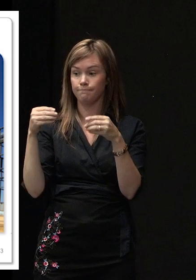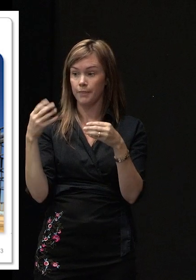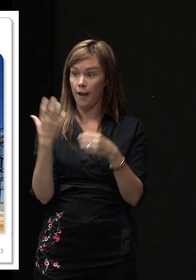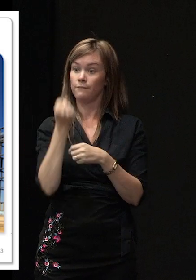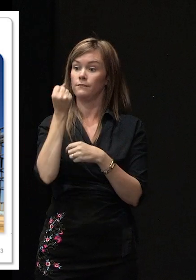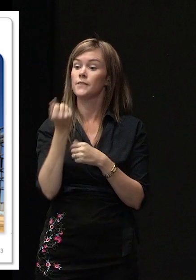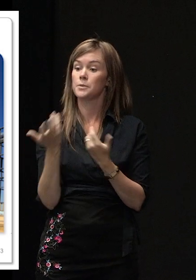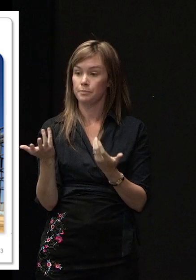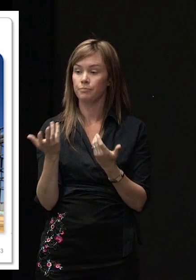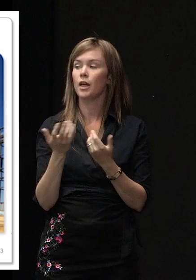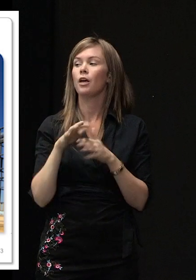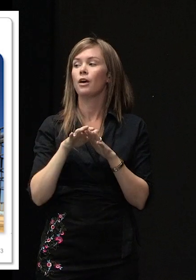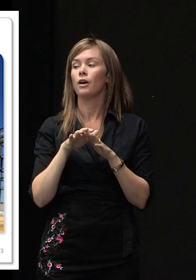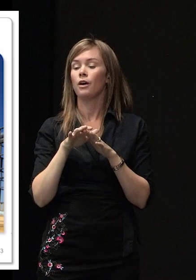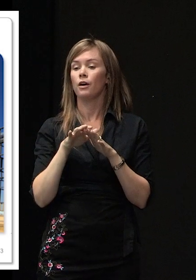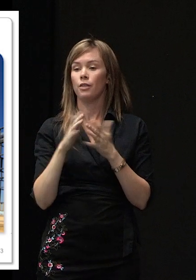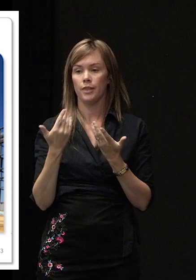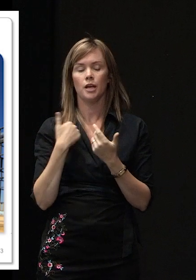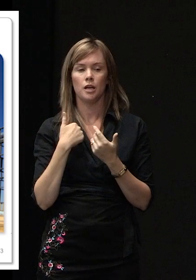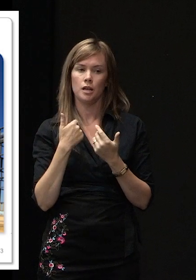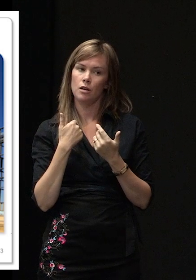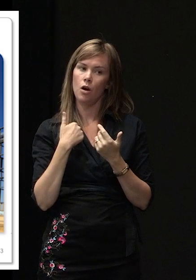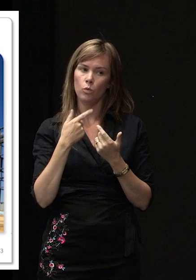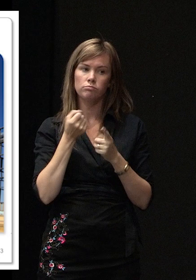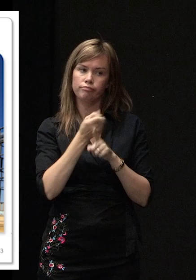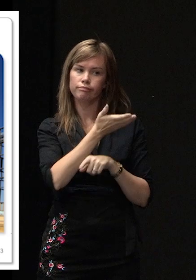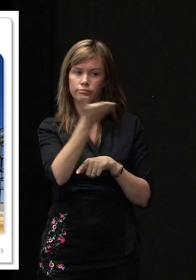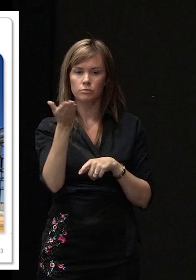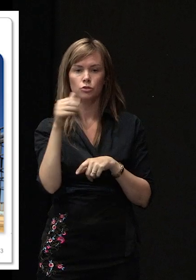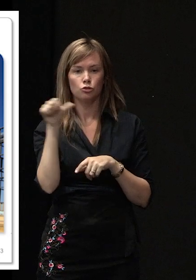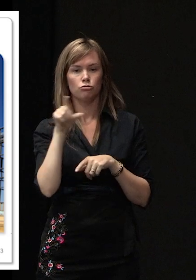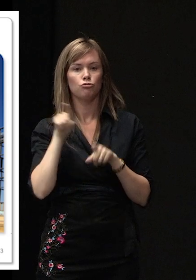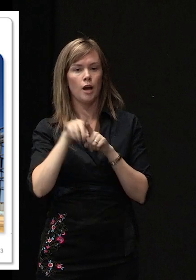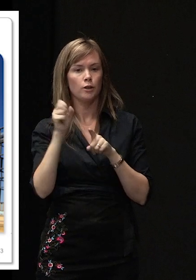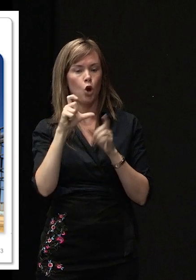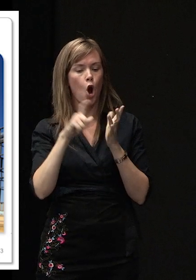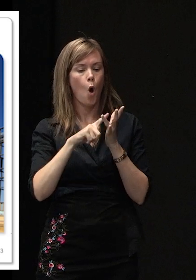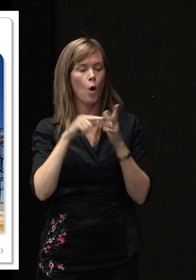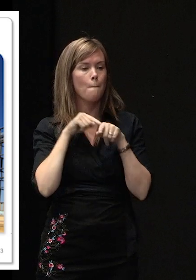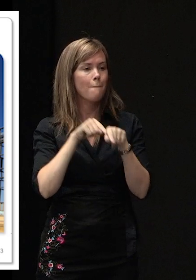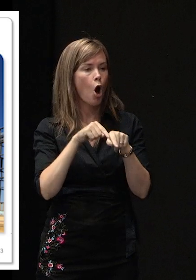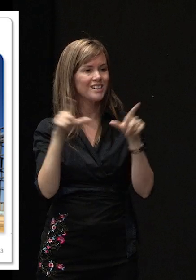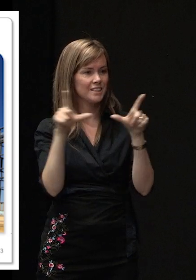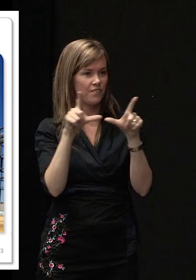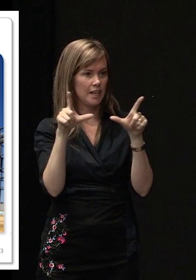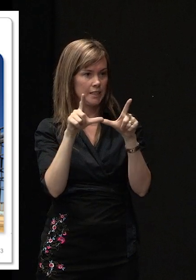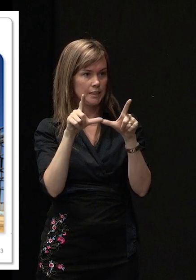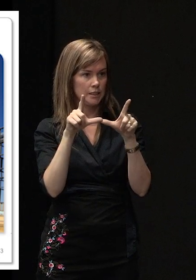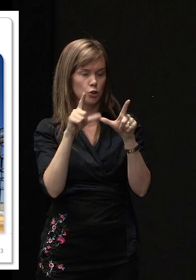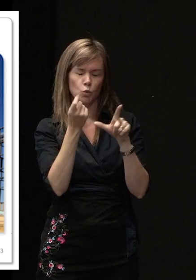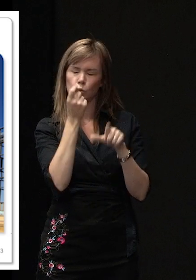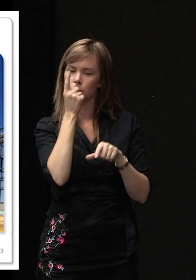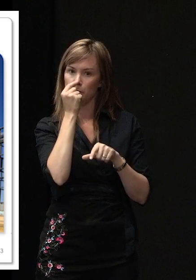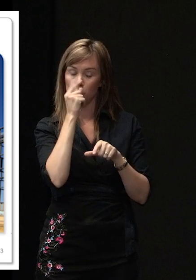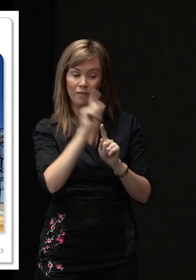I would advocate that you try to get your code compliance certificate as soon as possible after the work is completed.